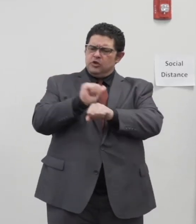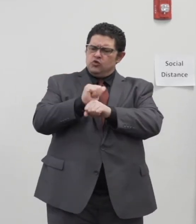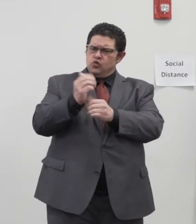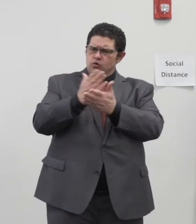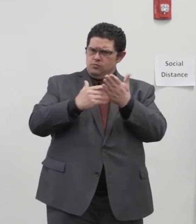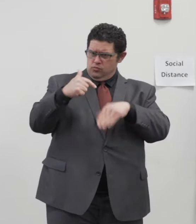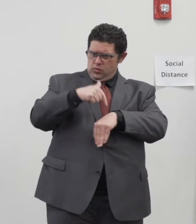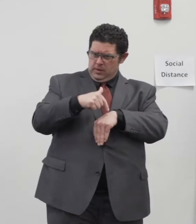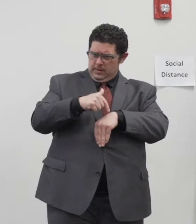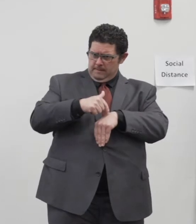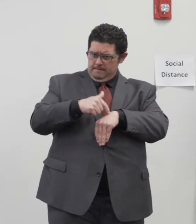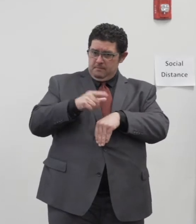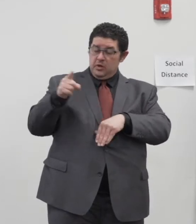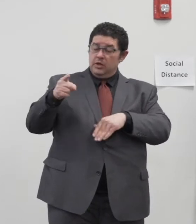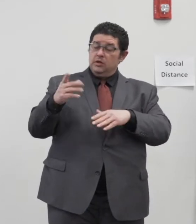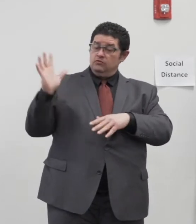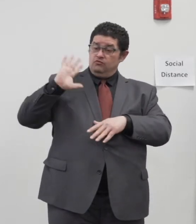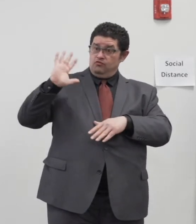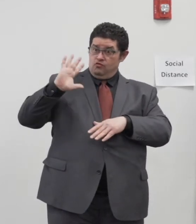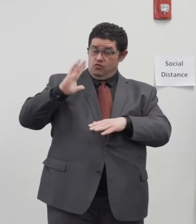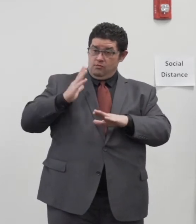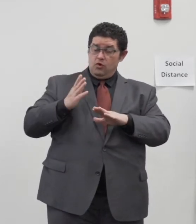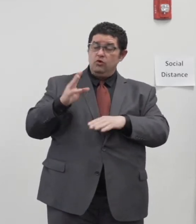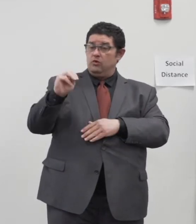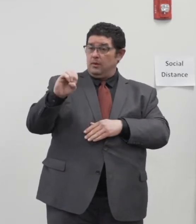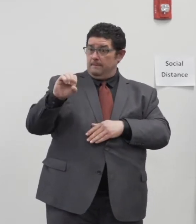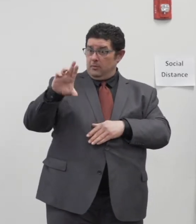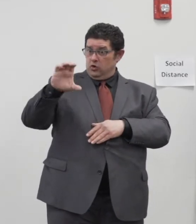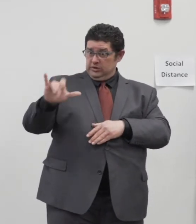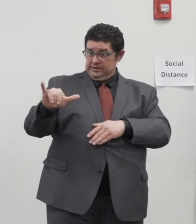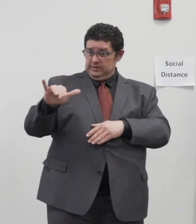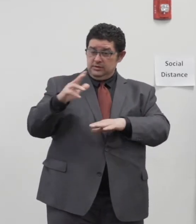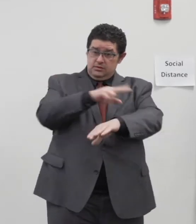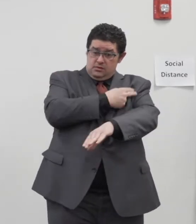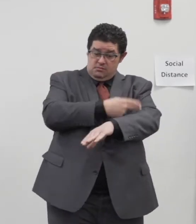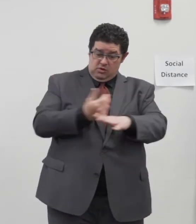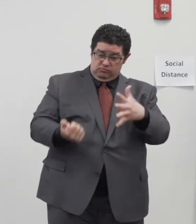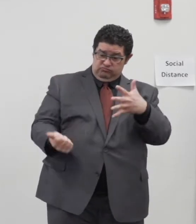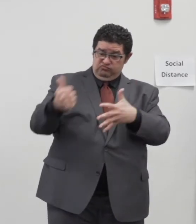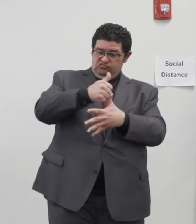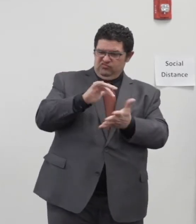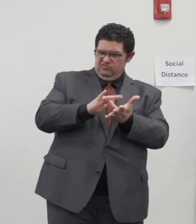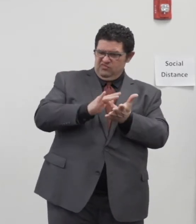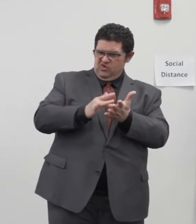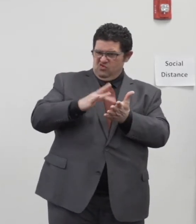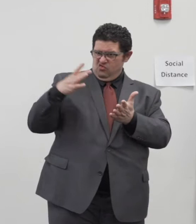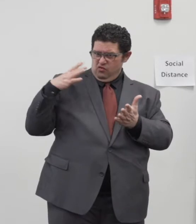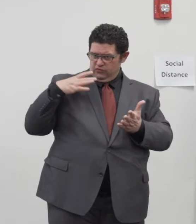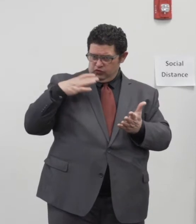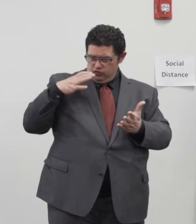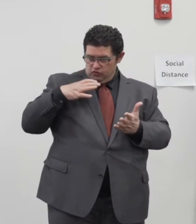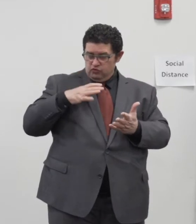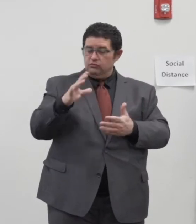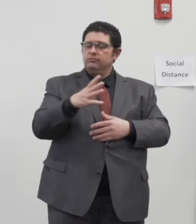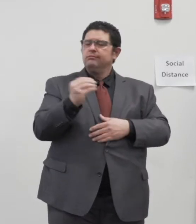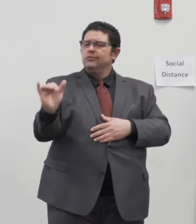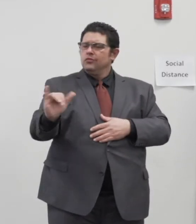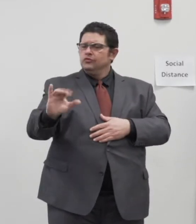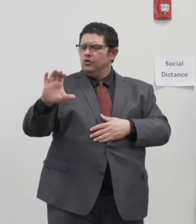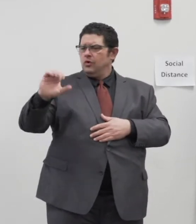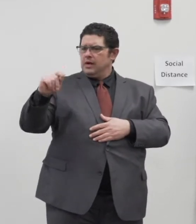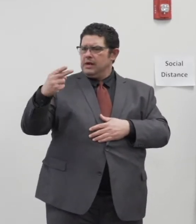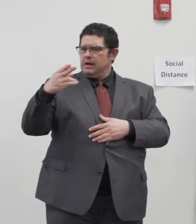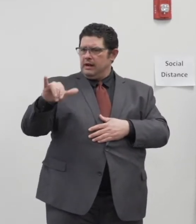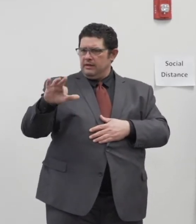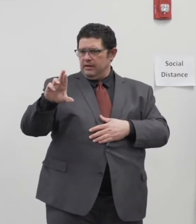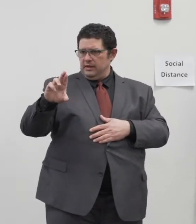former Chief Medical Officer for Mercy Hospital here in St. Louis. Also joining us will be Kathy Reamer. Kathy is